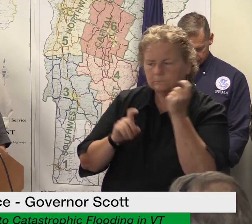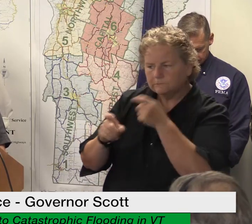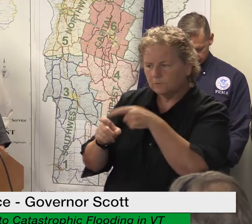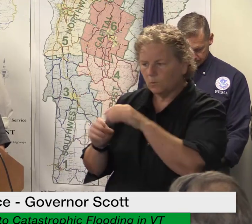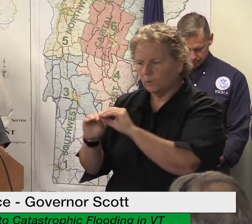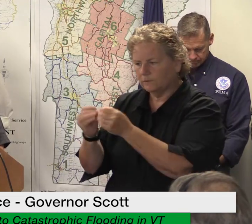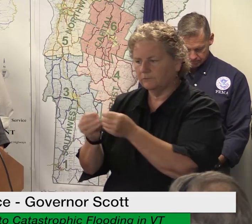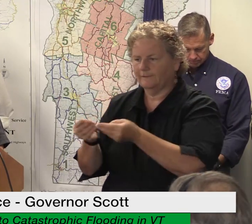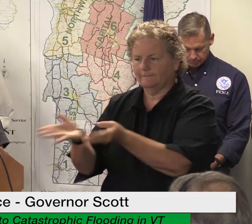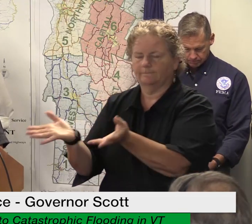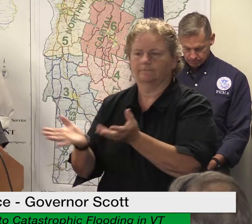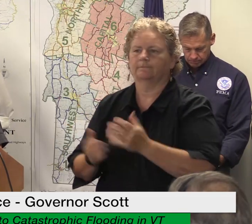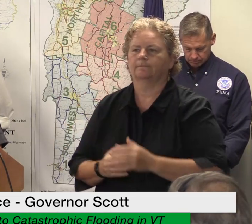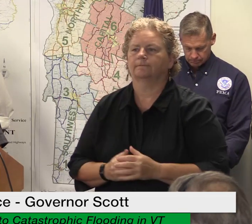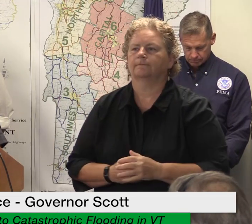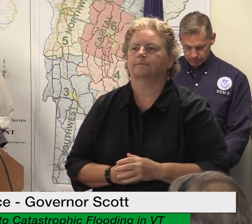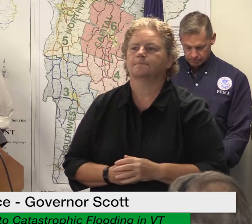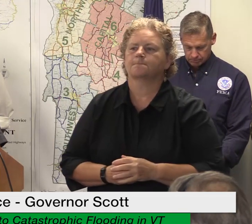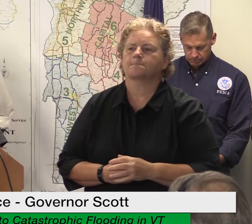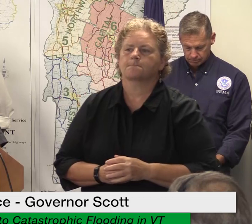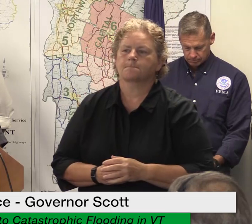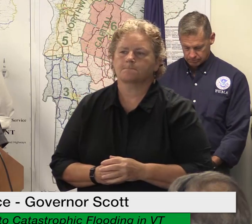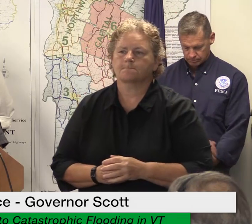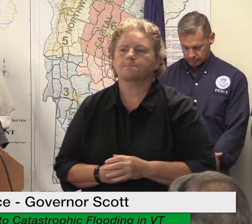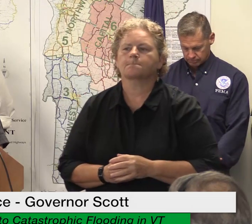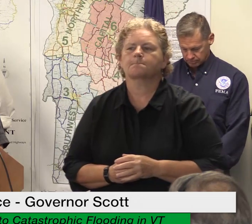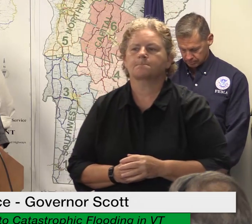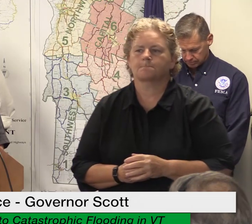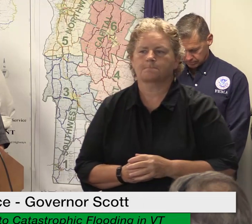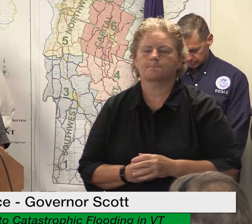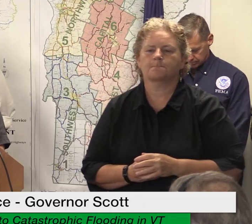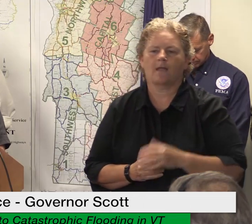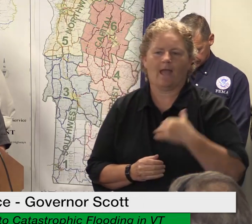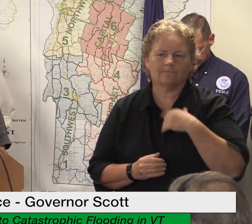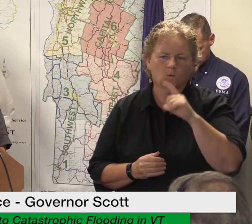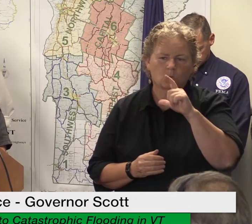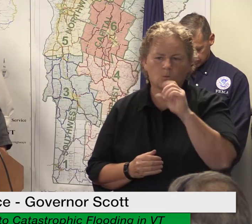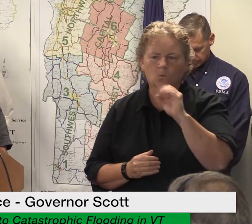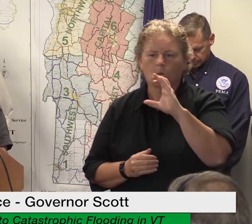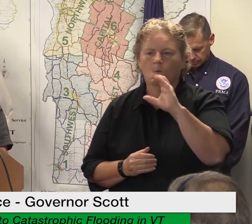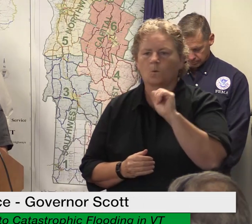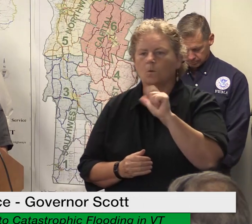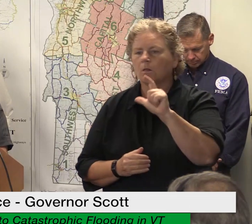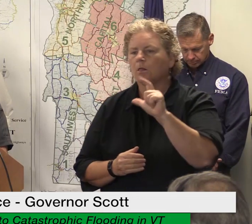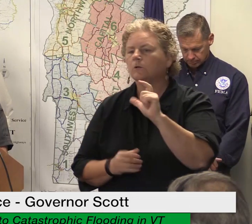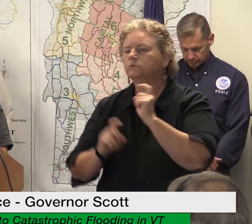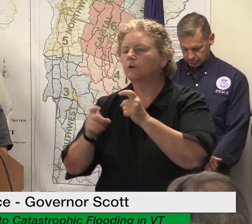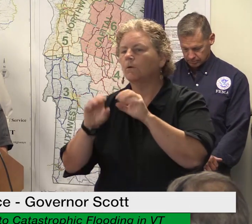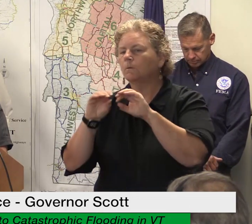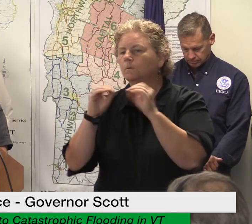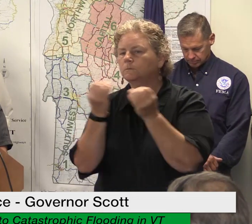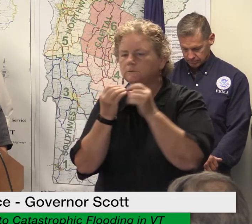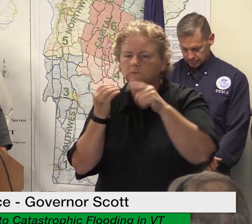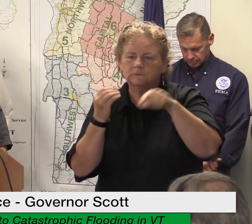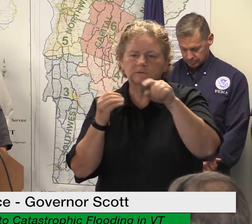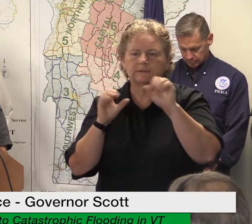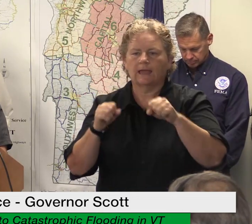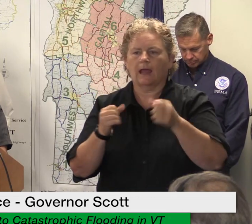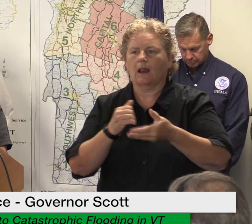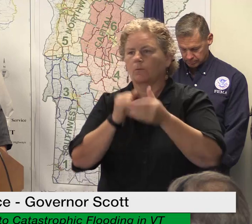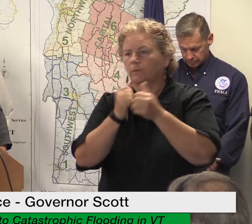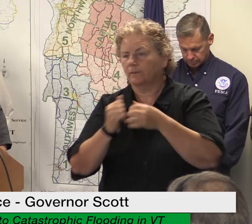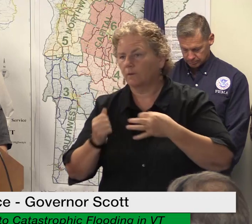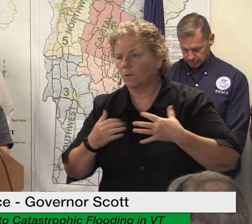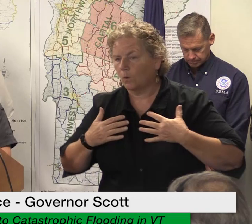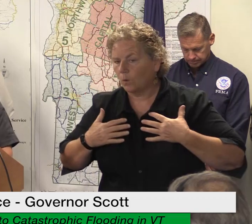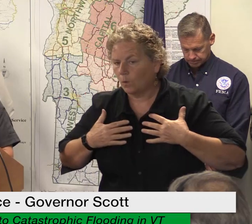with a local charity all of this information about volunteer coordination and the upcoming words i'll have to say about